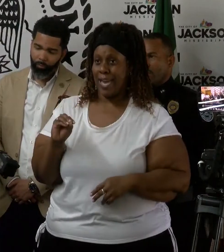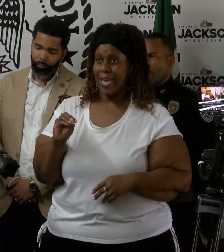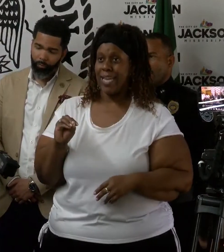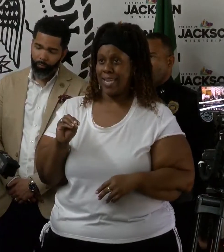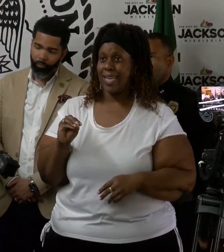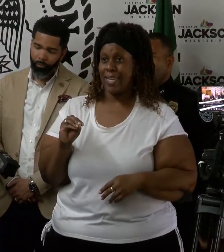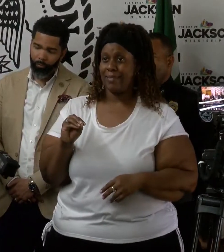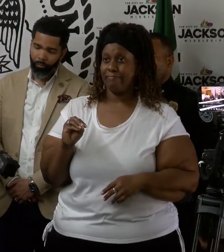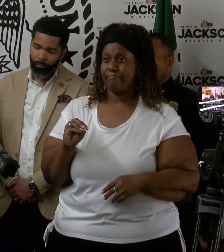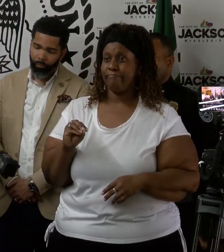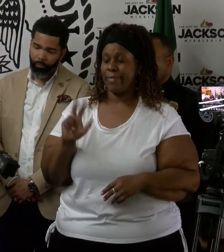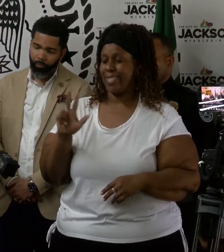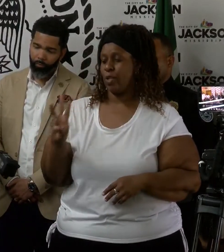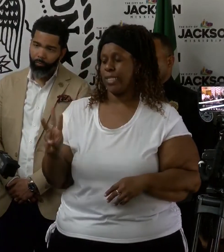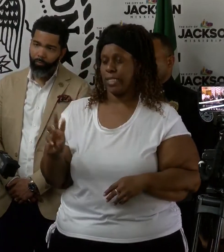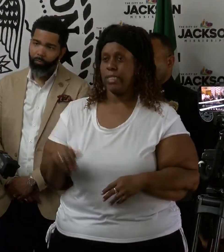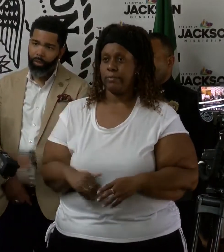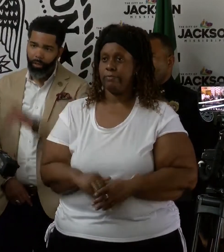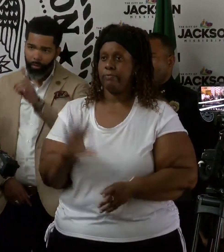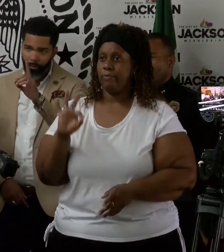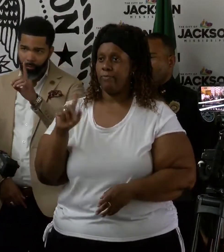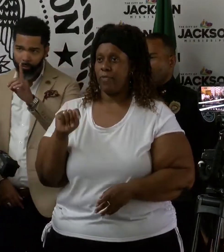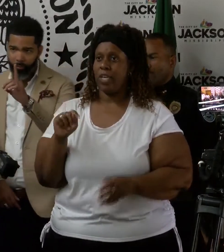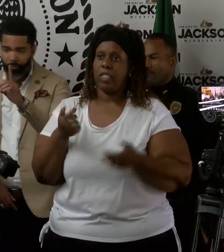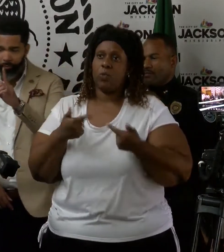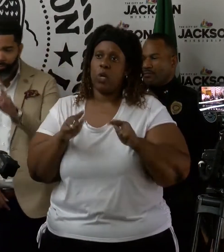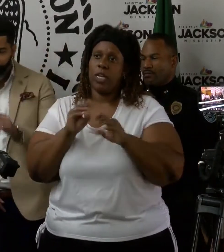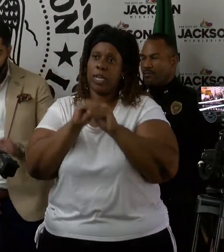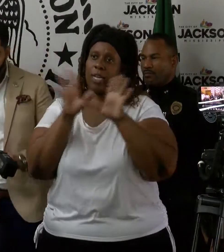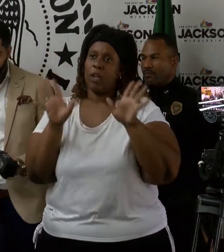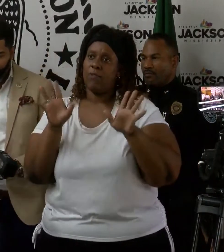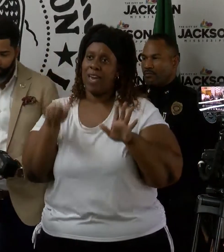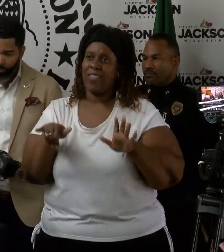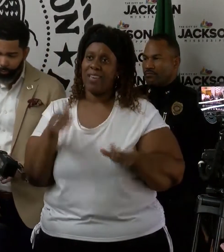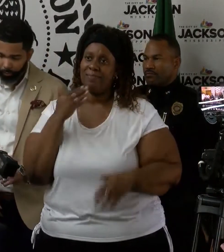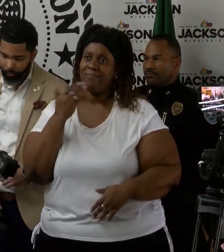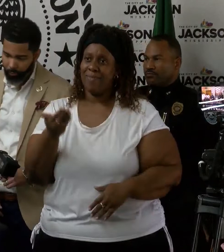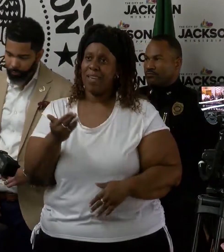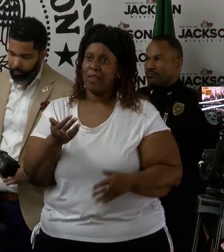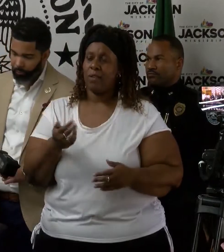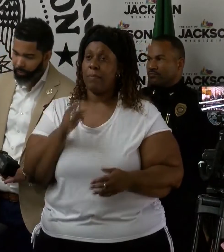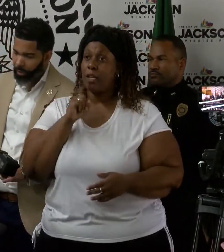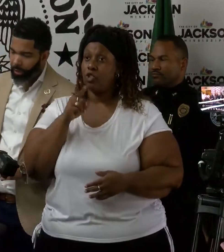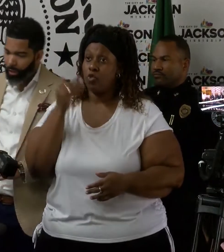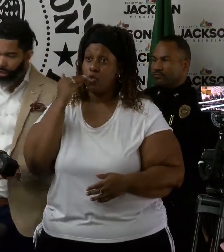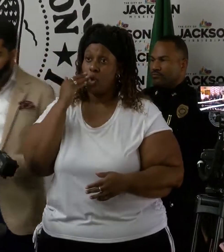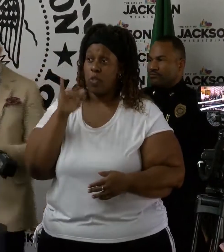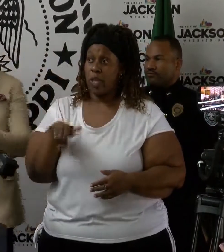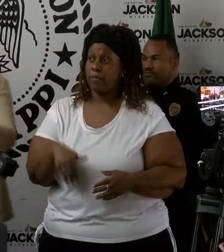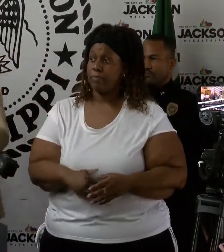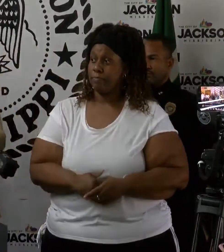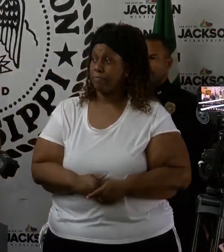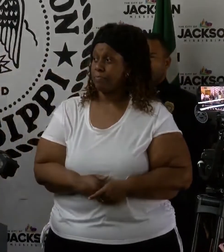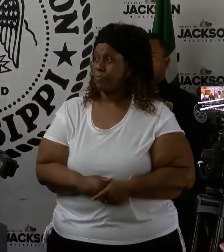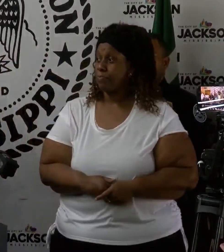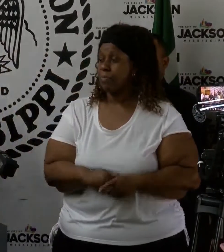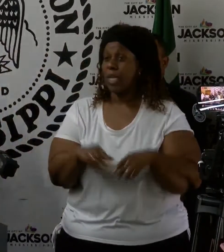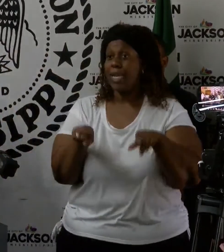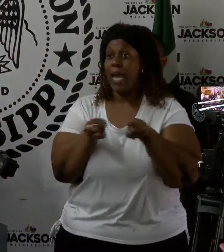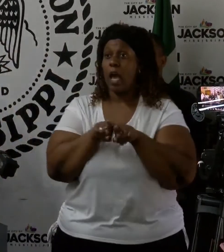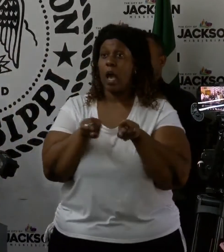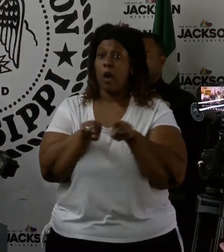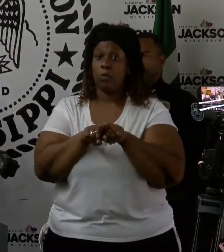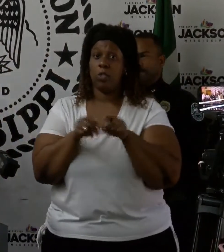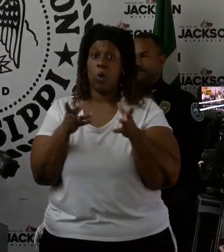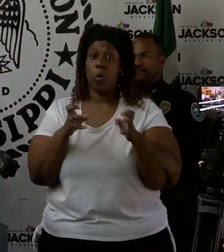the official Jackson gauge, is 36 feet. So just to clarify that, I think that's something we need to make sure we clarify. And I did want